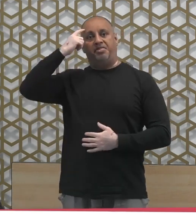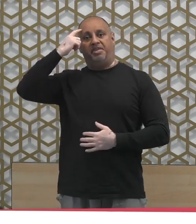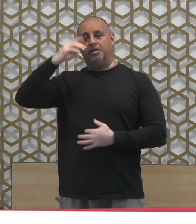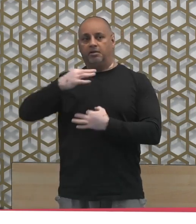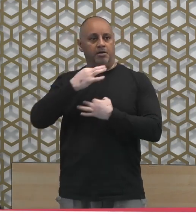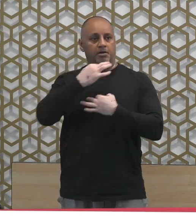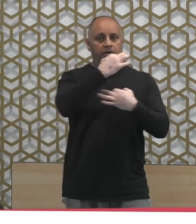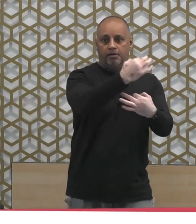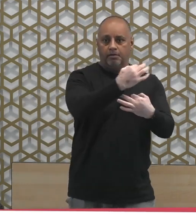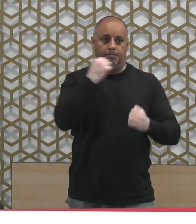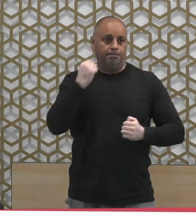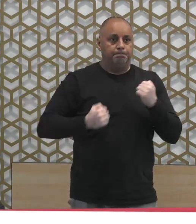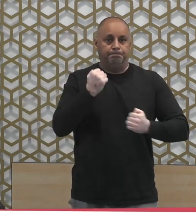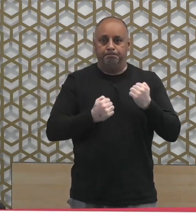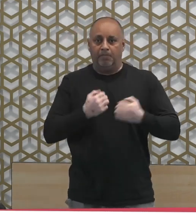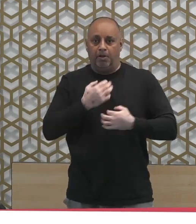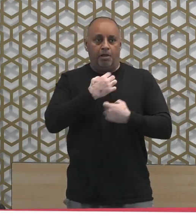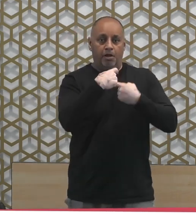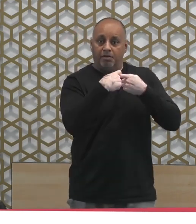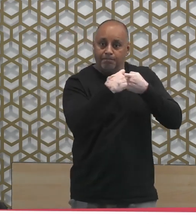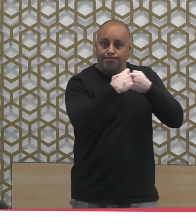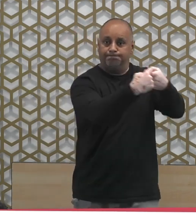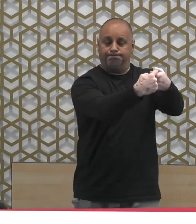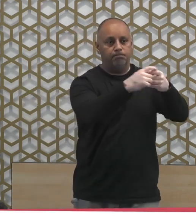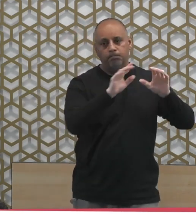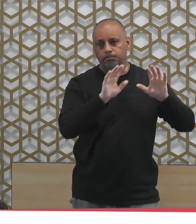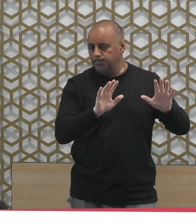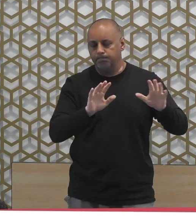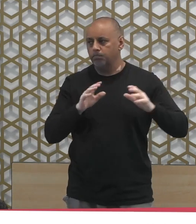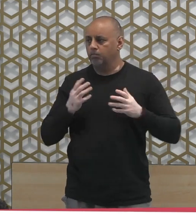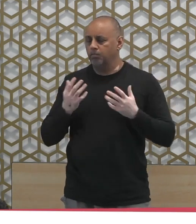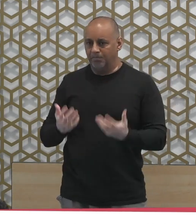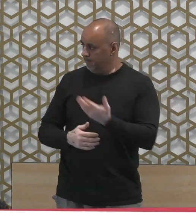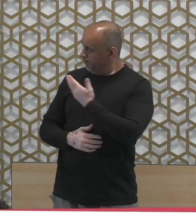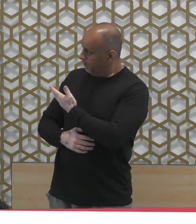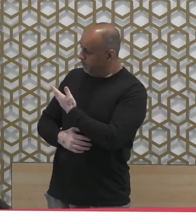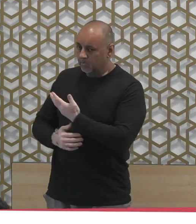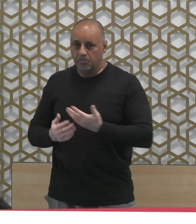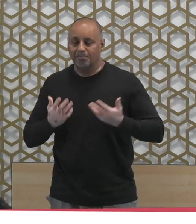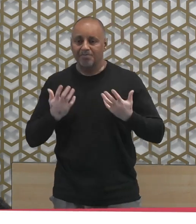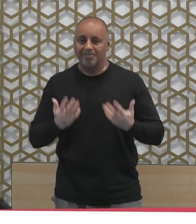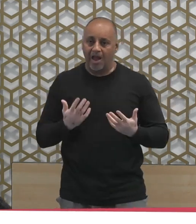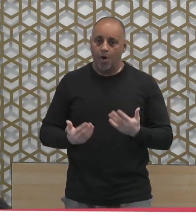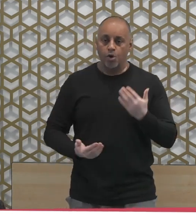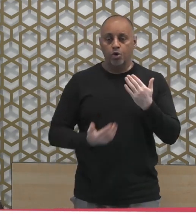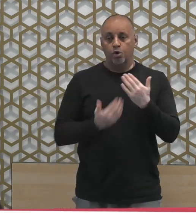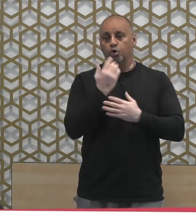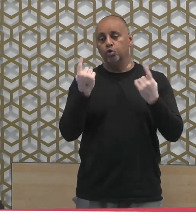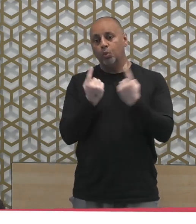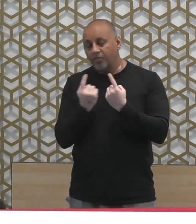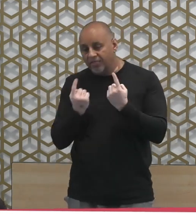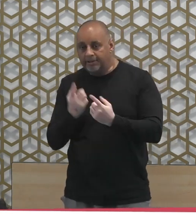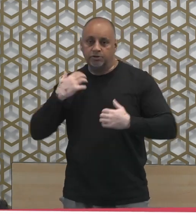the nature of unfortunately now for us is to be drawn towards new things interesting things